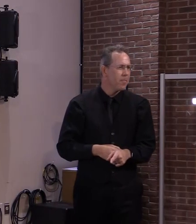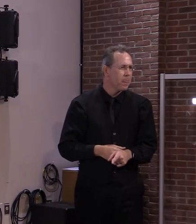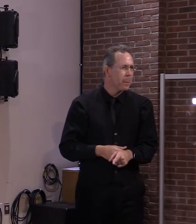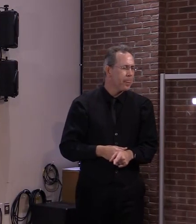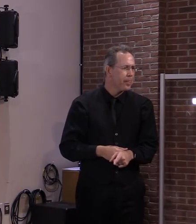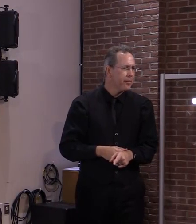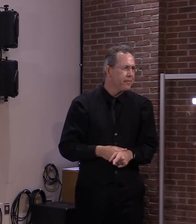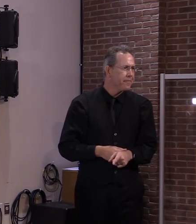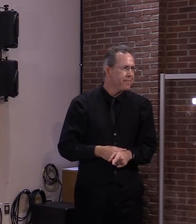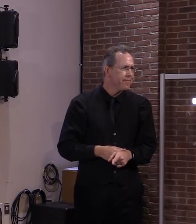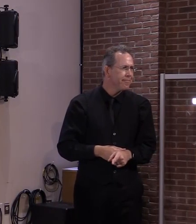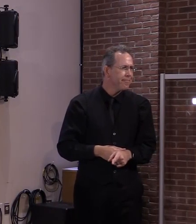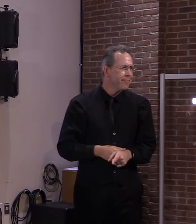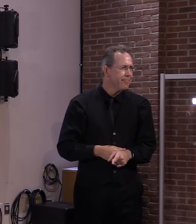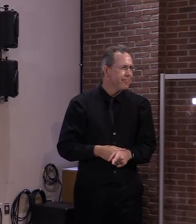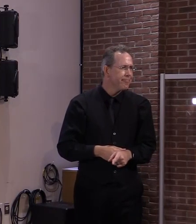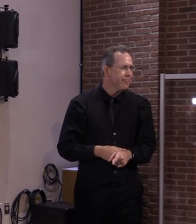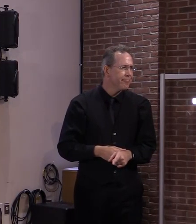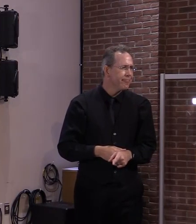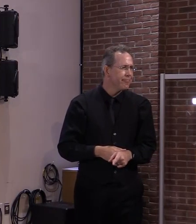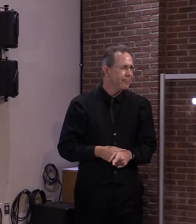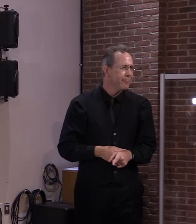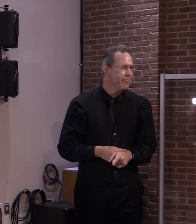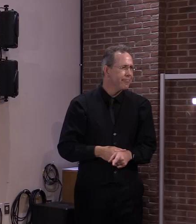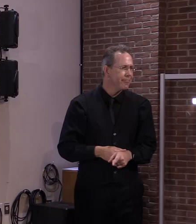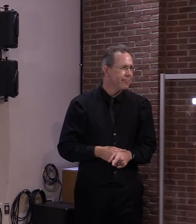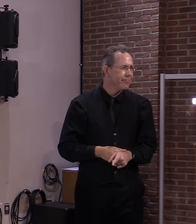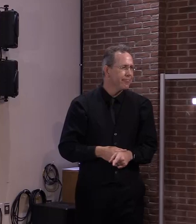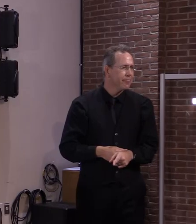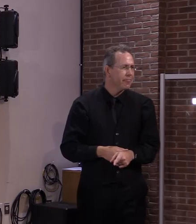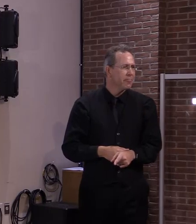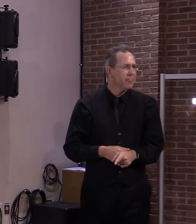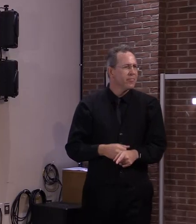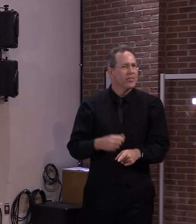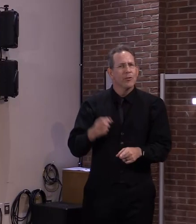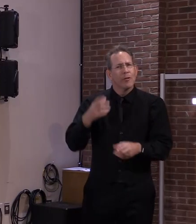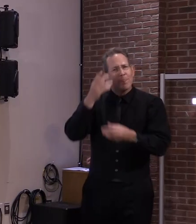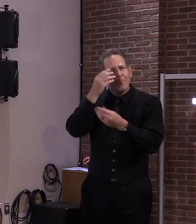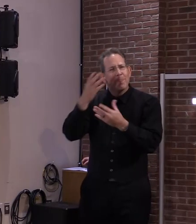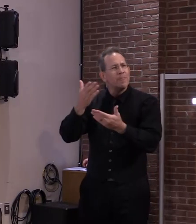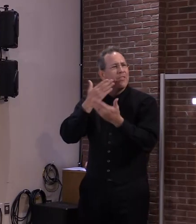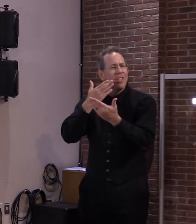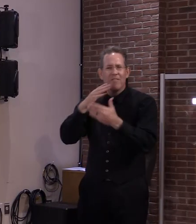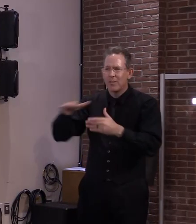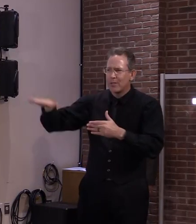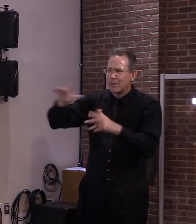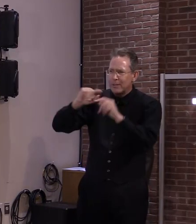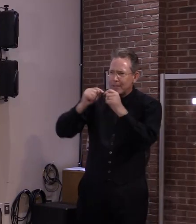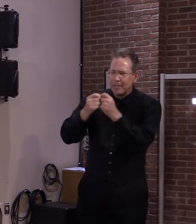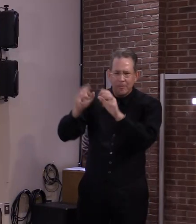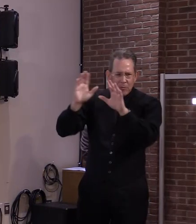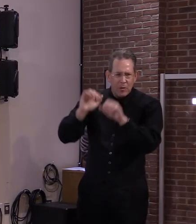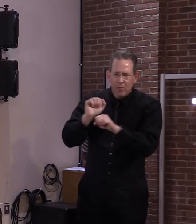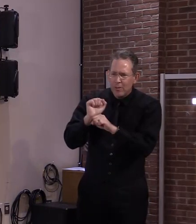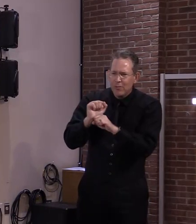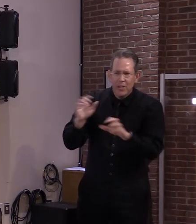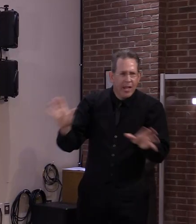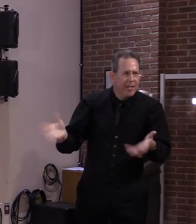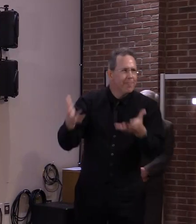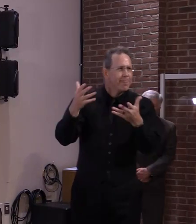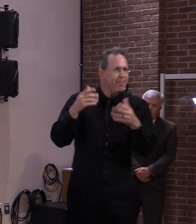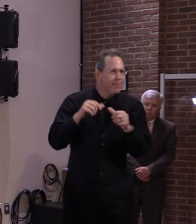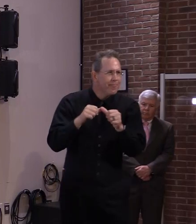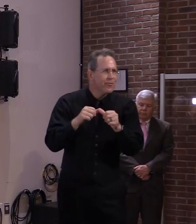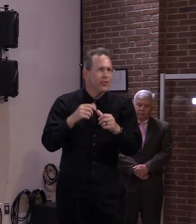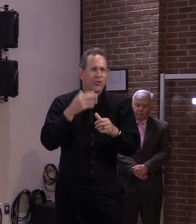reiterate what a few other reporters have said, and thank you and your staff for the leadership through this pandemic.